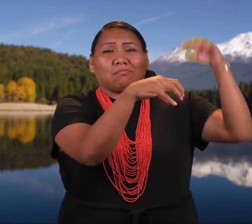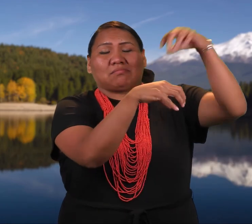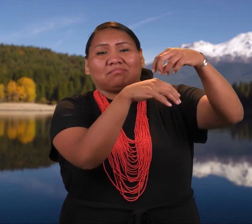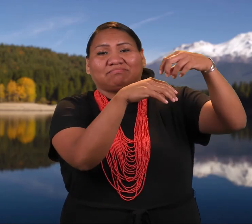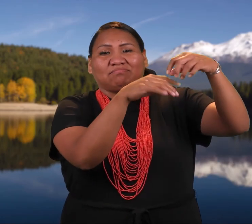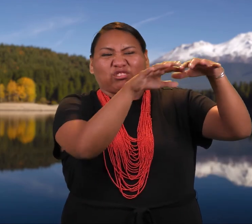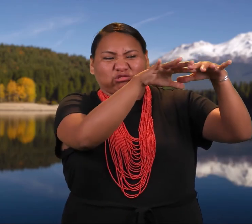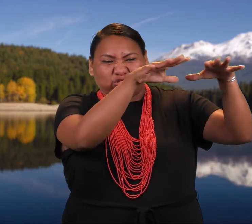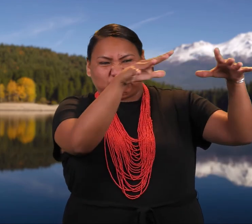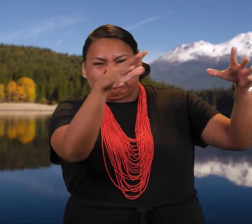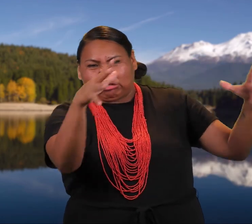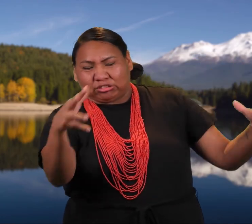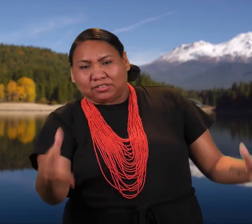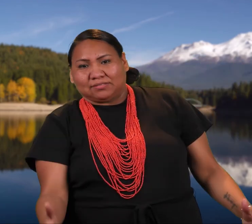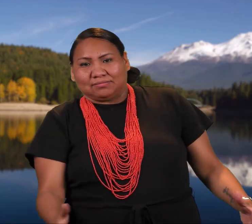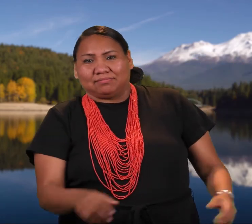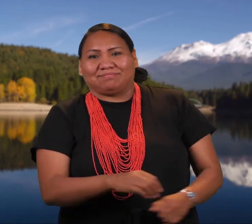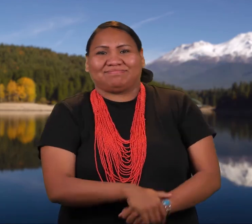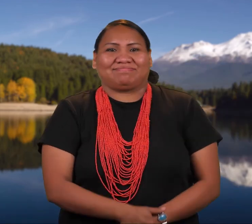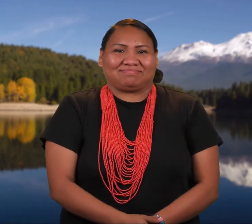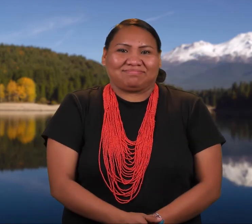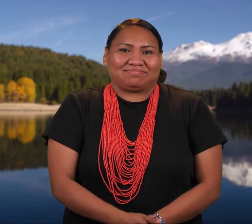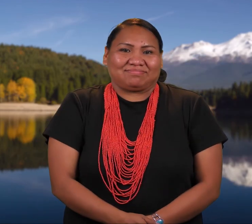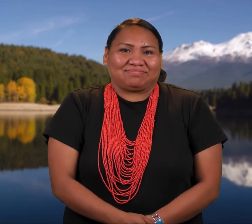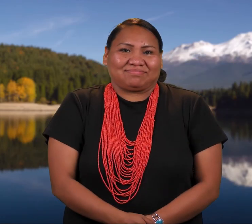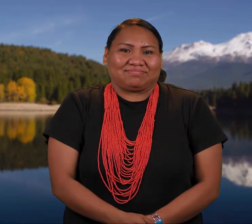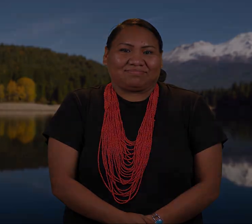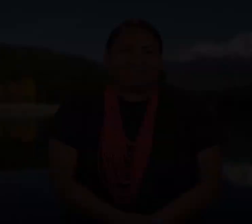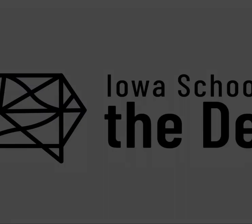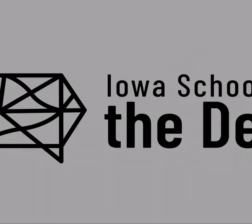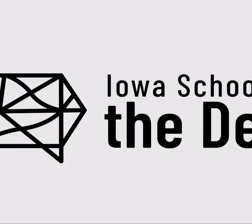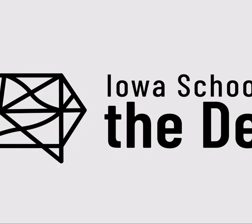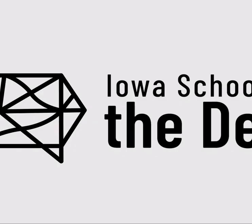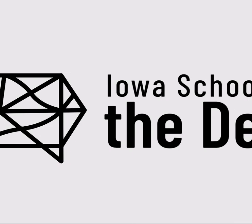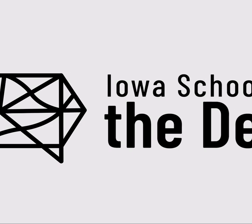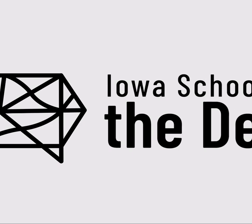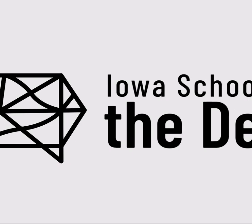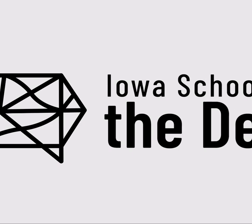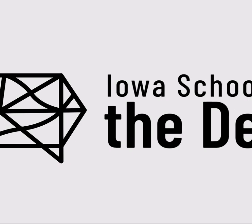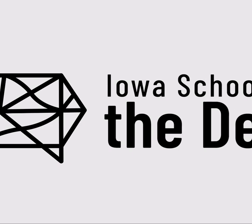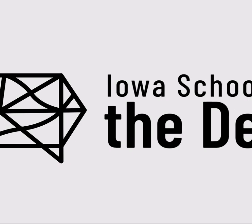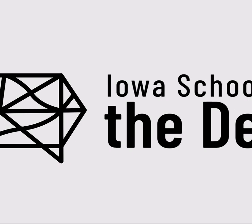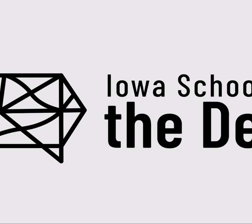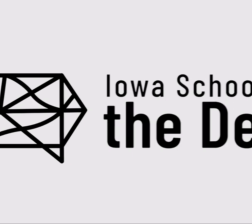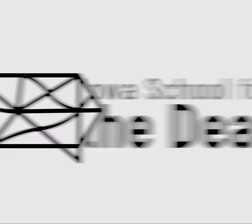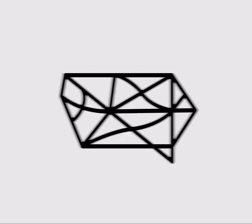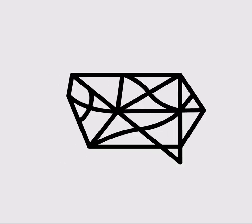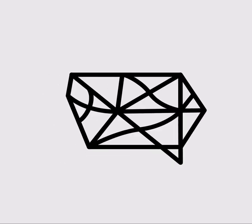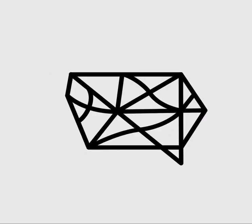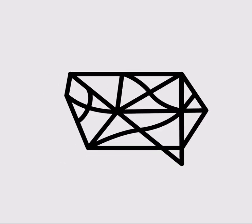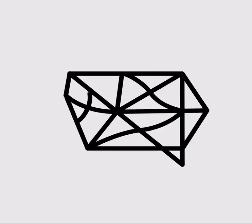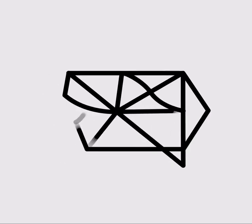of his death. the land. And for many years,